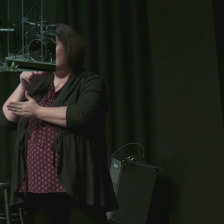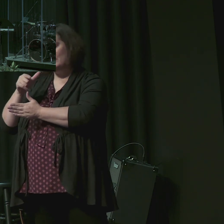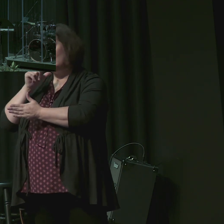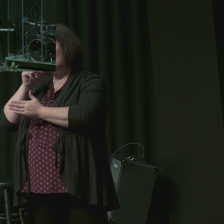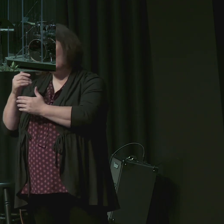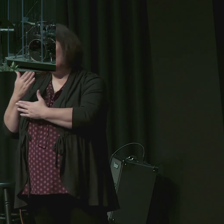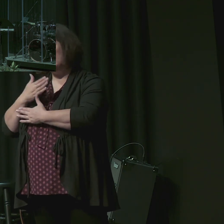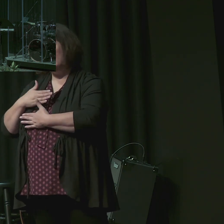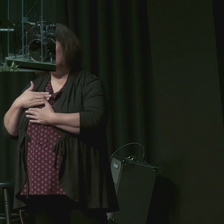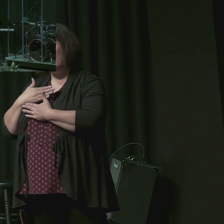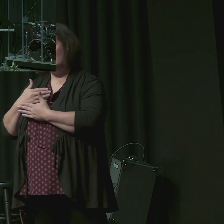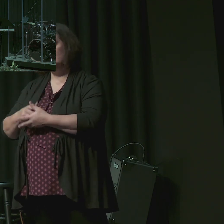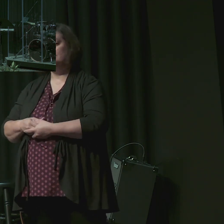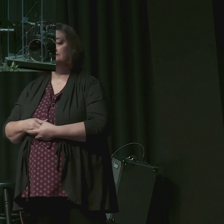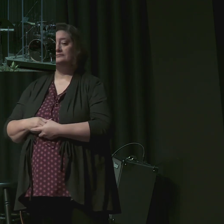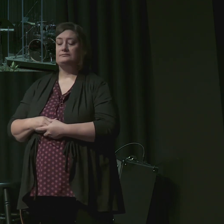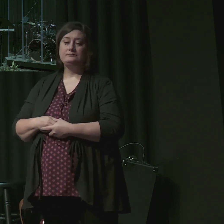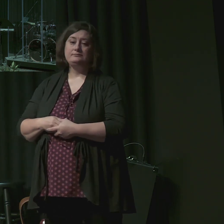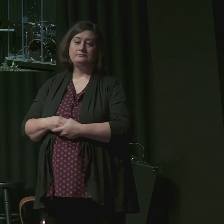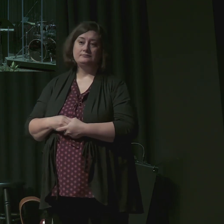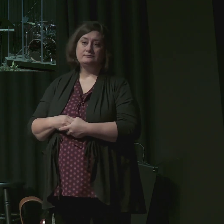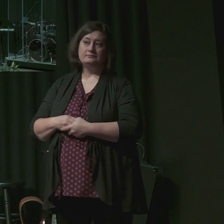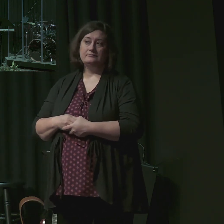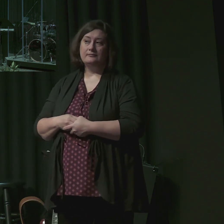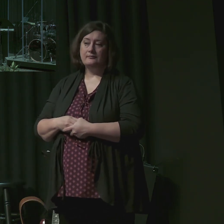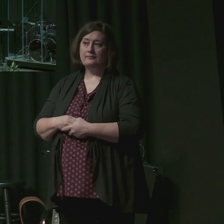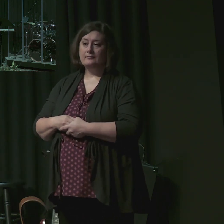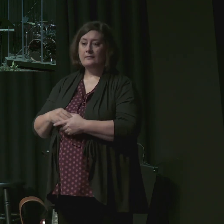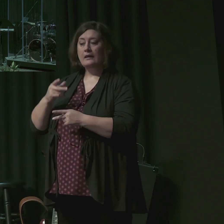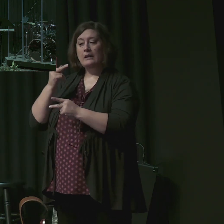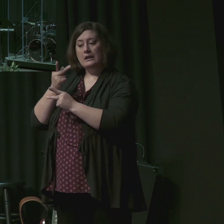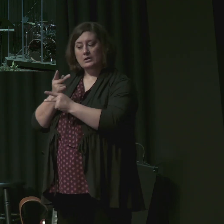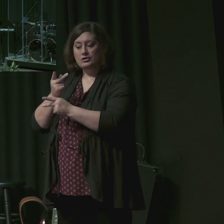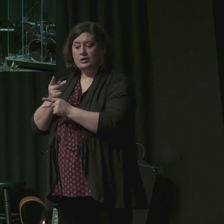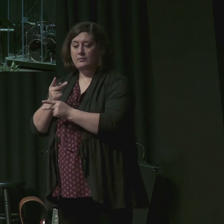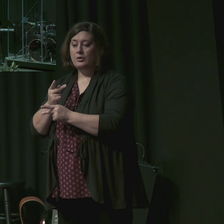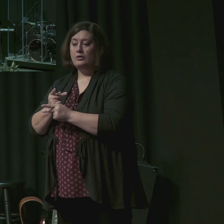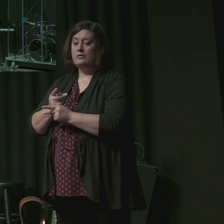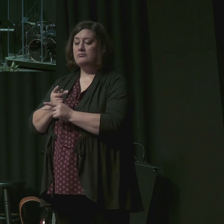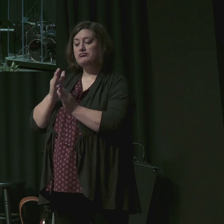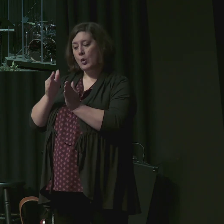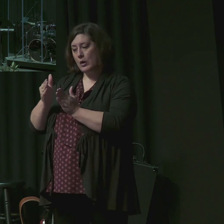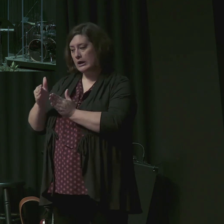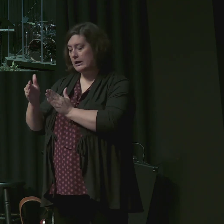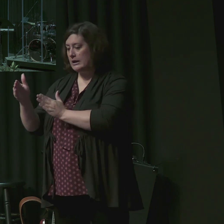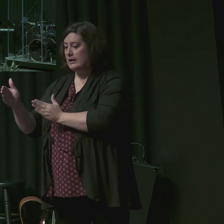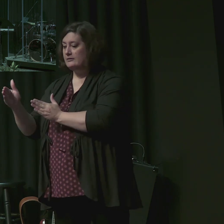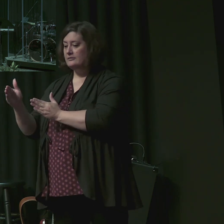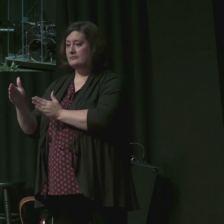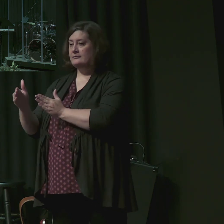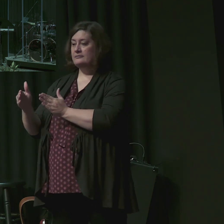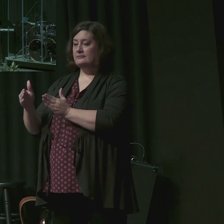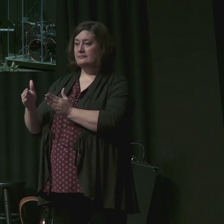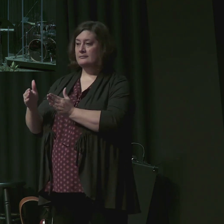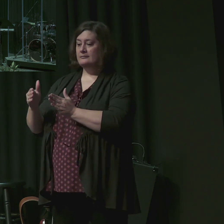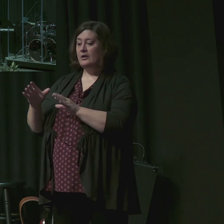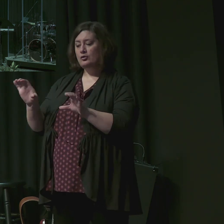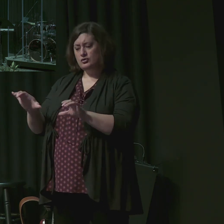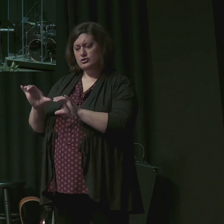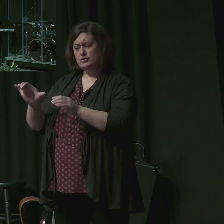your ministry requires. Study as you ought. Preach all you can. Shepherd faithfully. Organize and administrate as